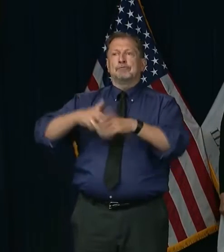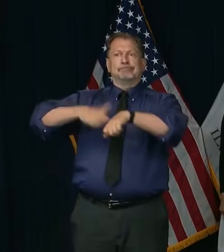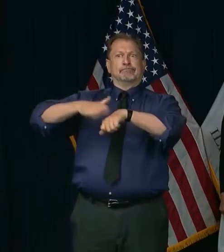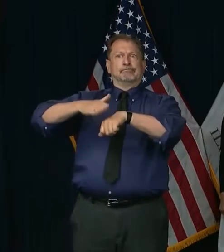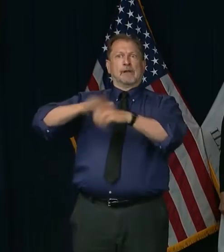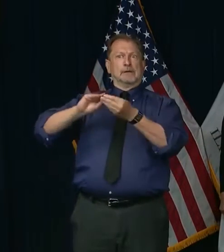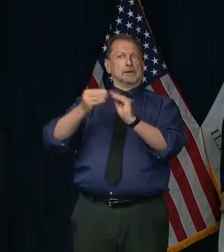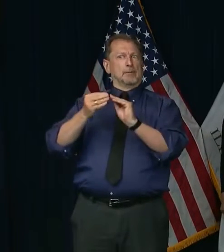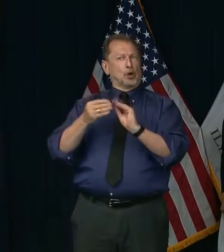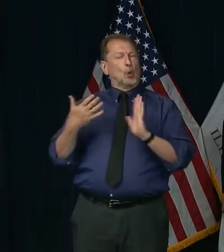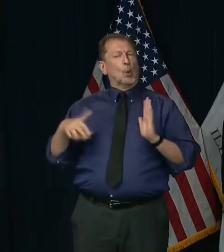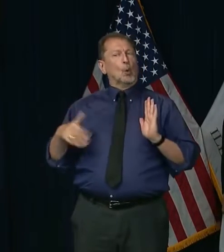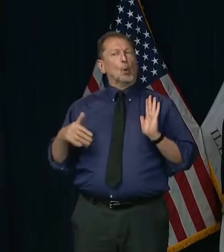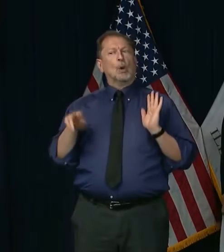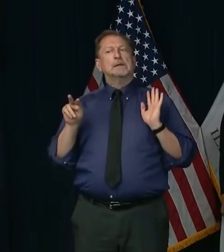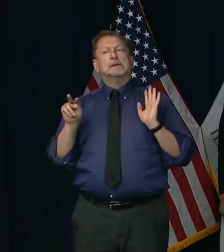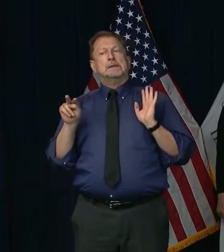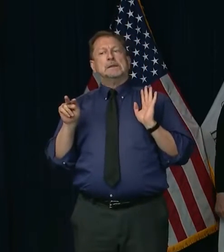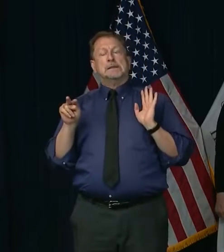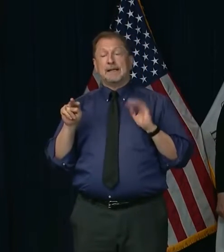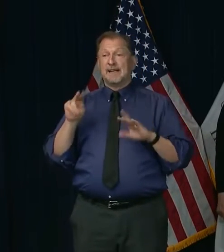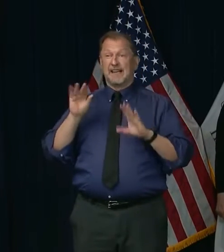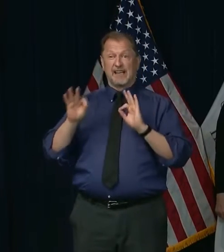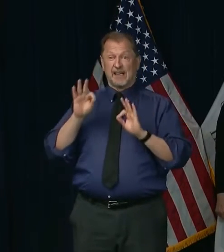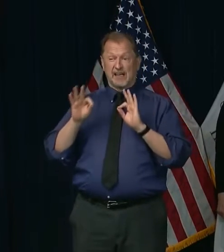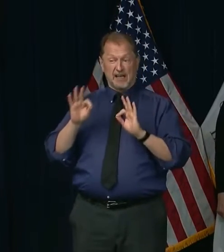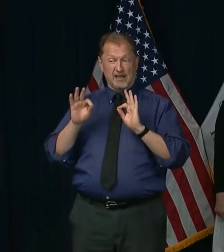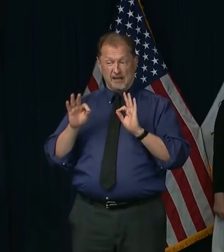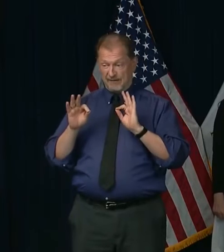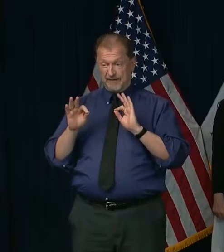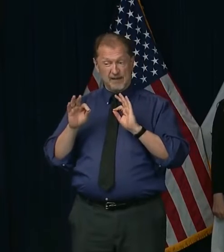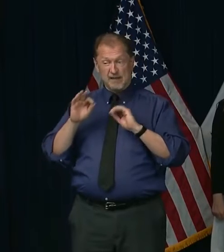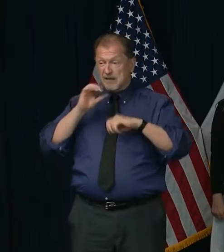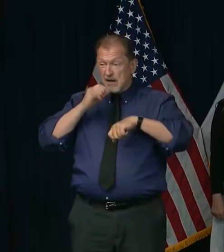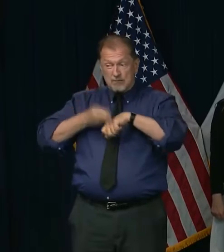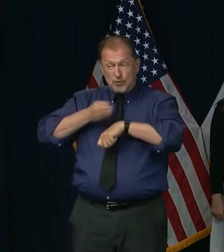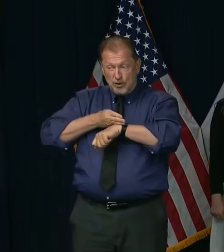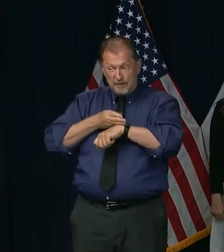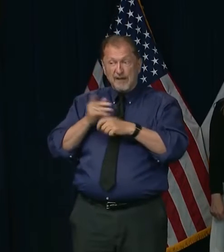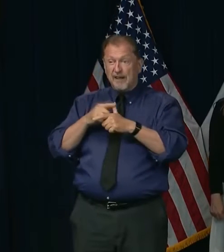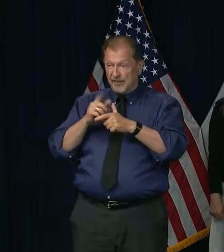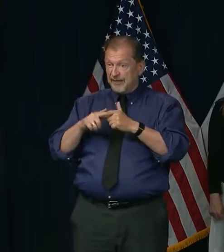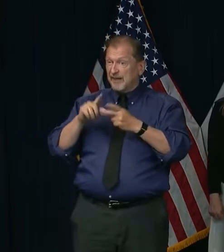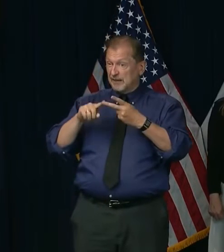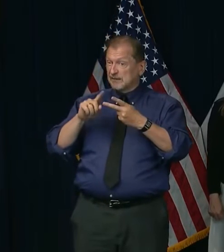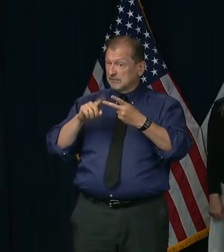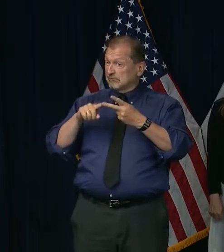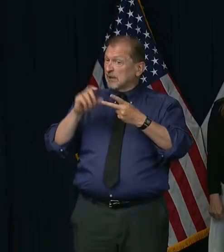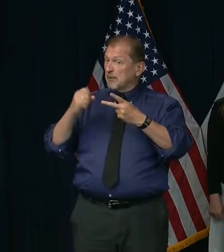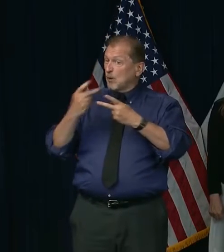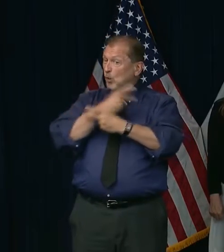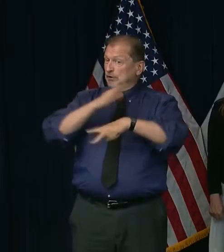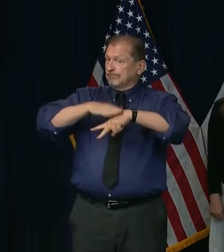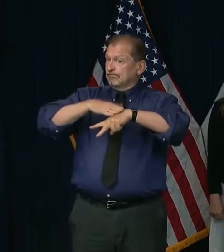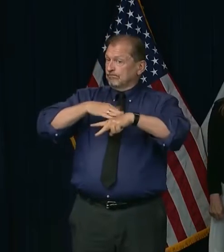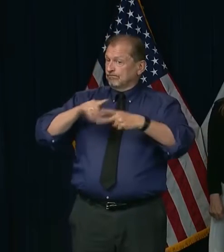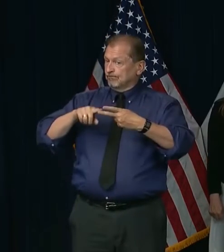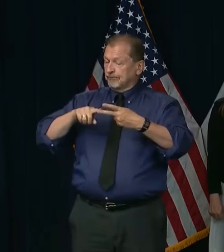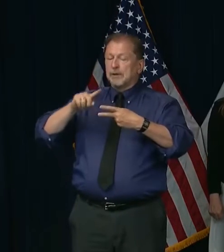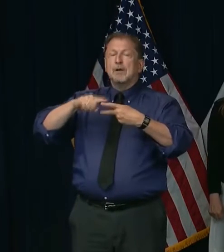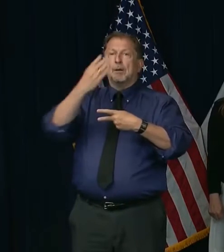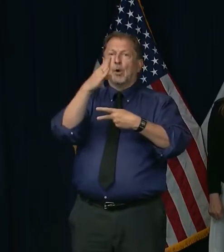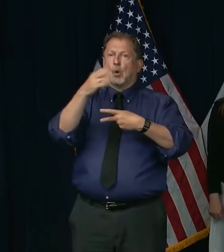numbers don't improve, we could be headed in the wrong direction. But, of course, as you have seen,